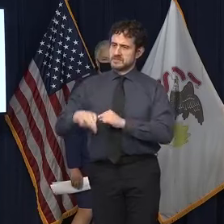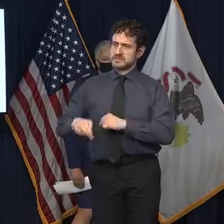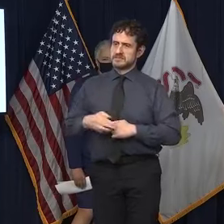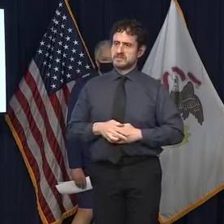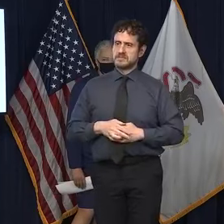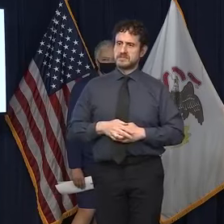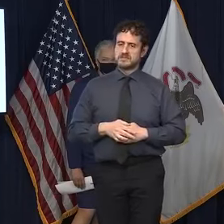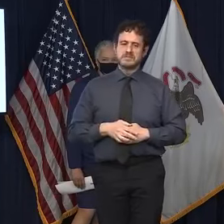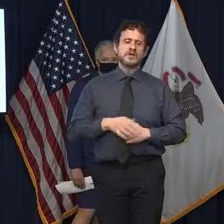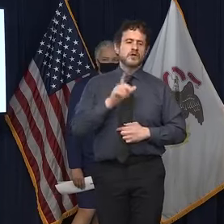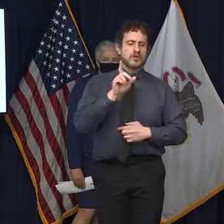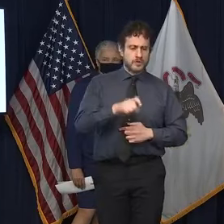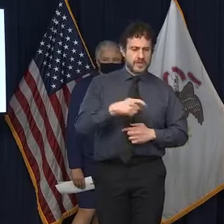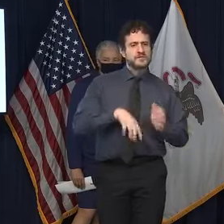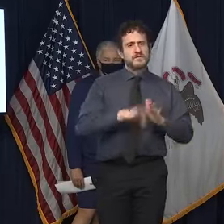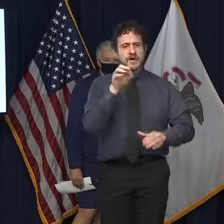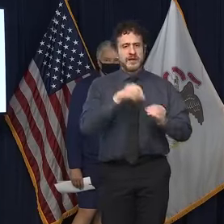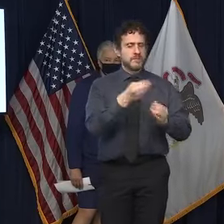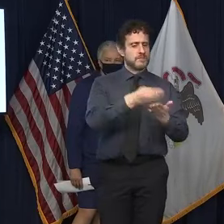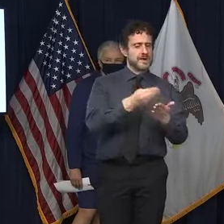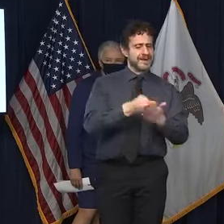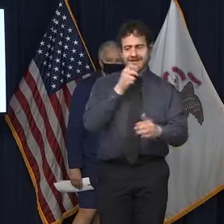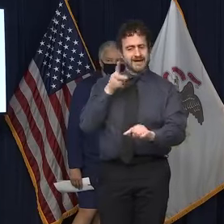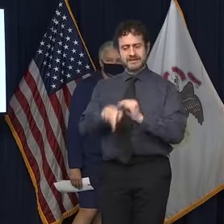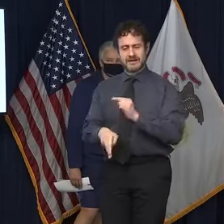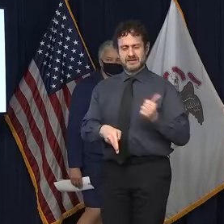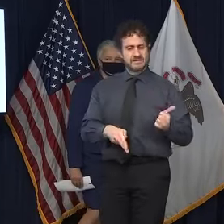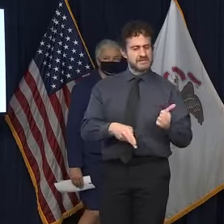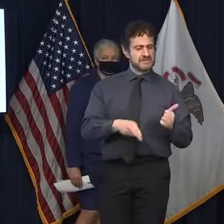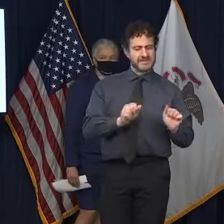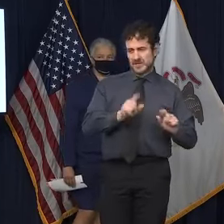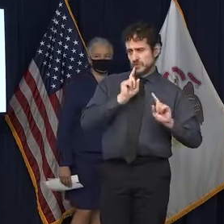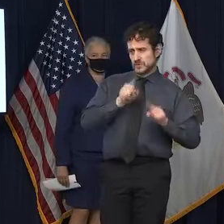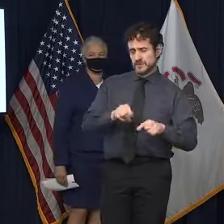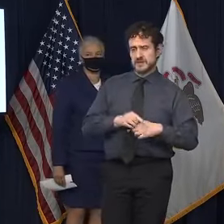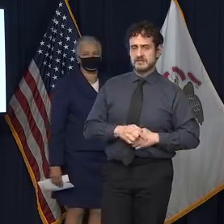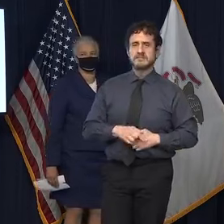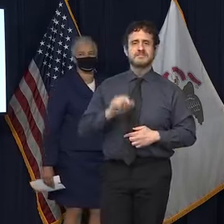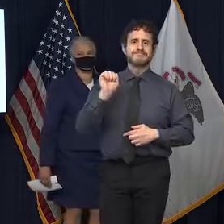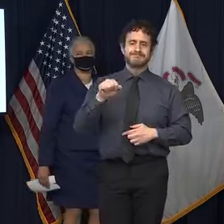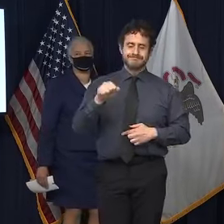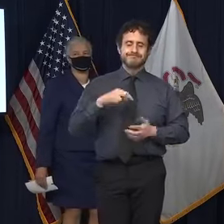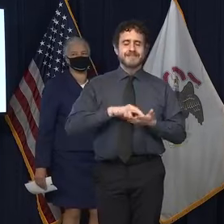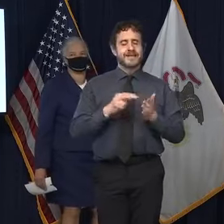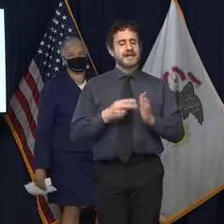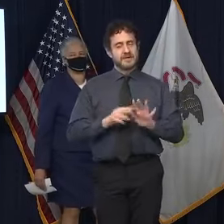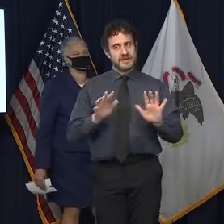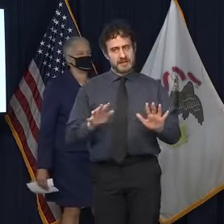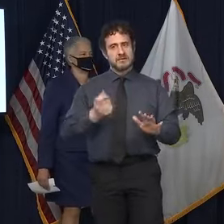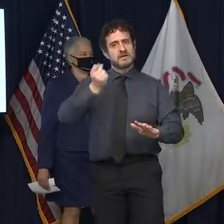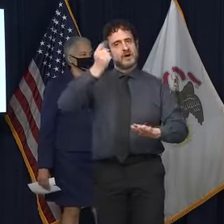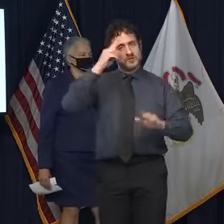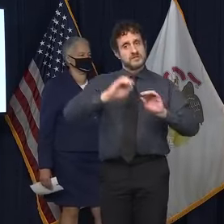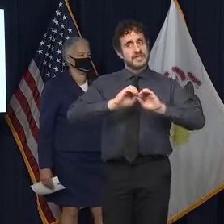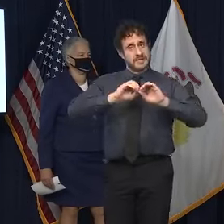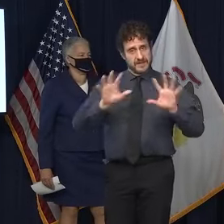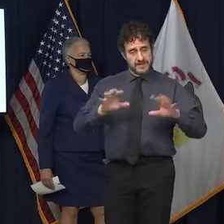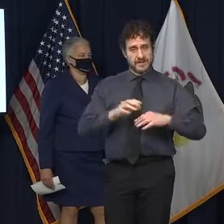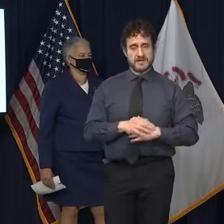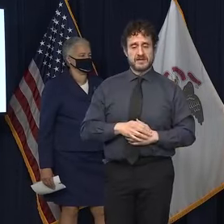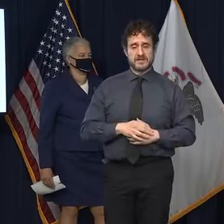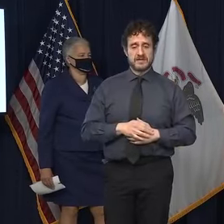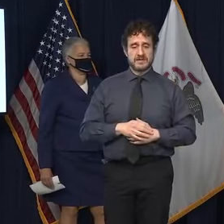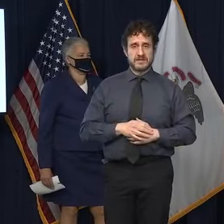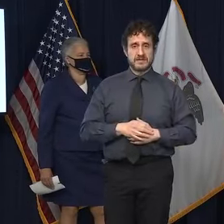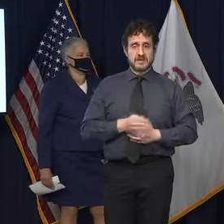you know, more revenue found and not cuts. Can you respond to that? Yeah, I mean, let's be clear that we